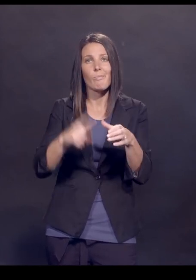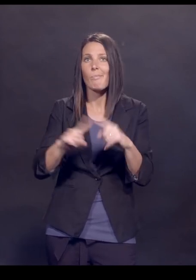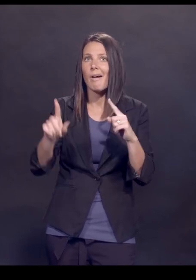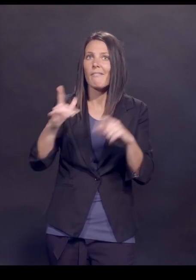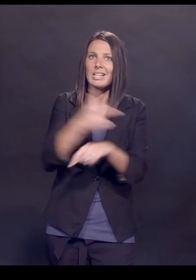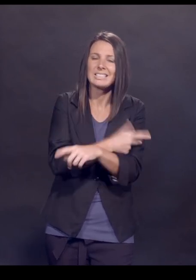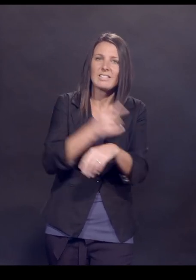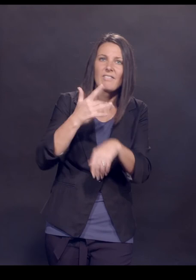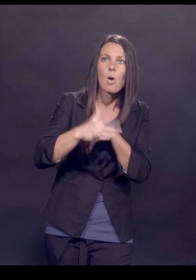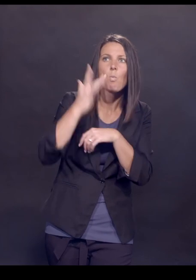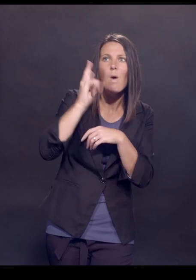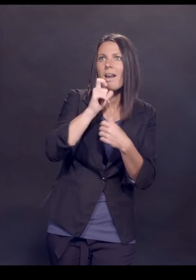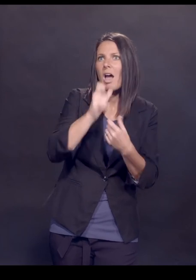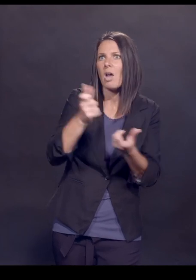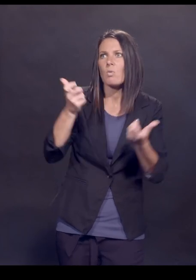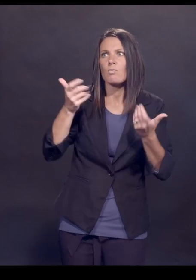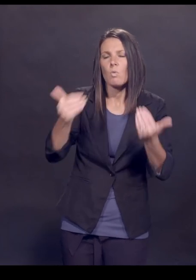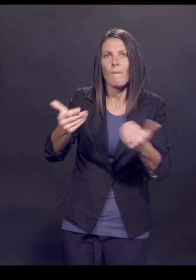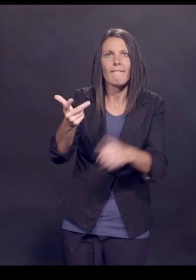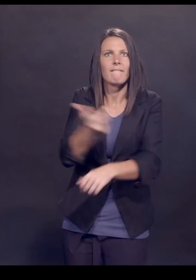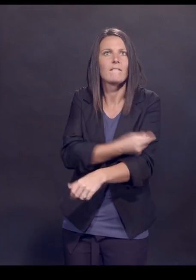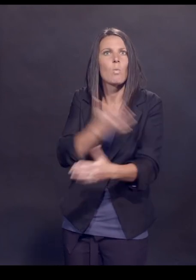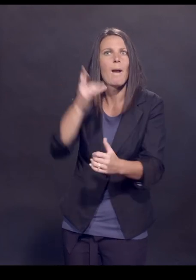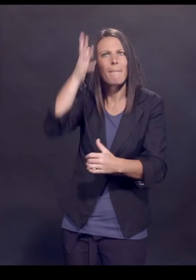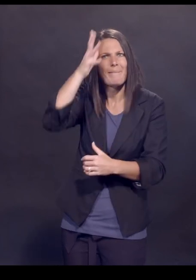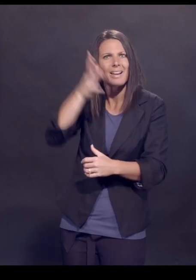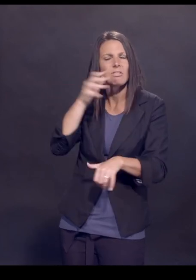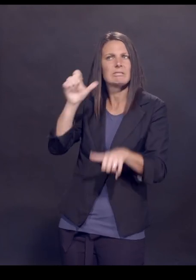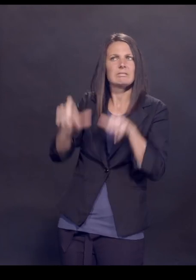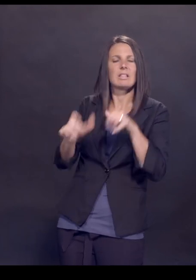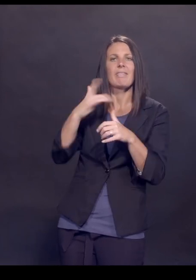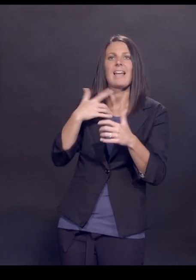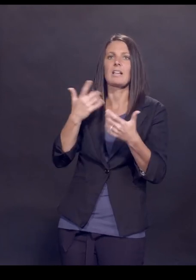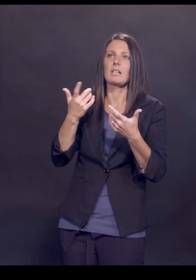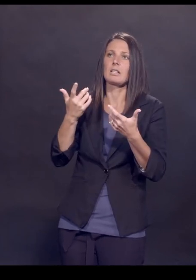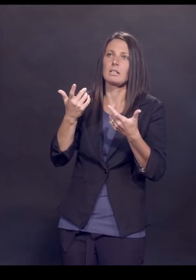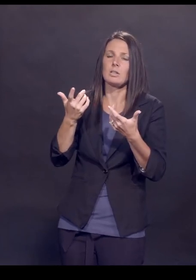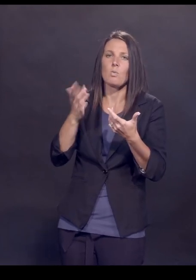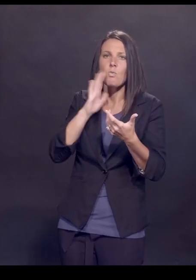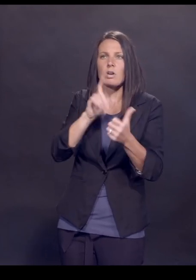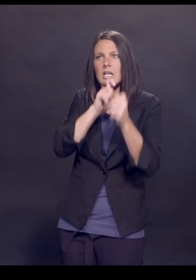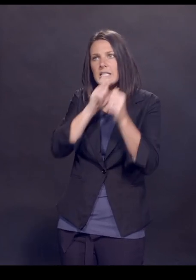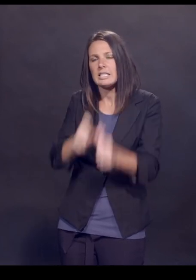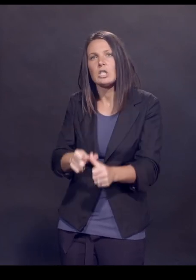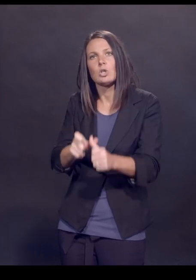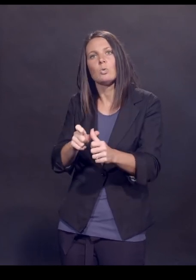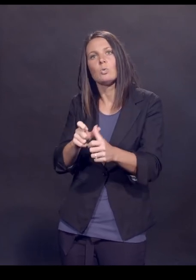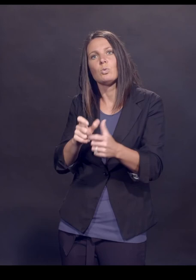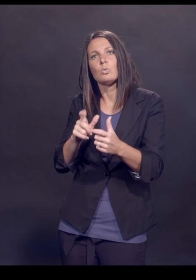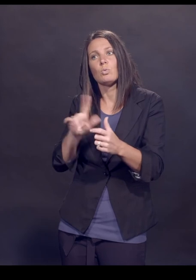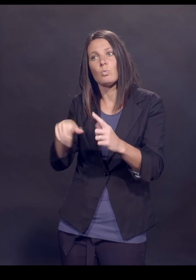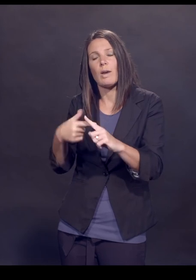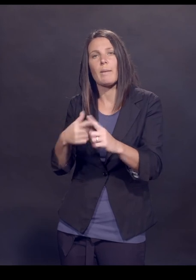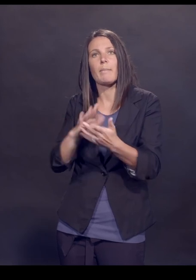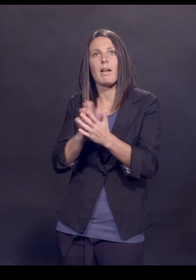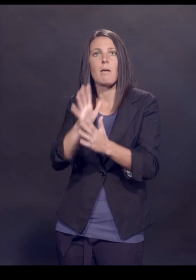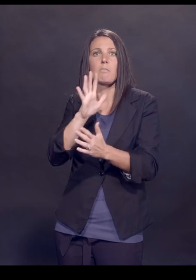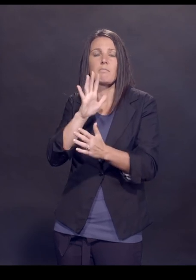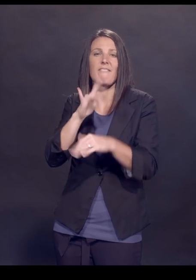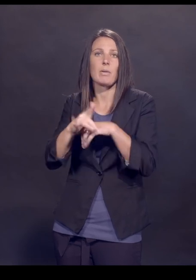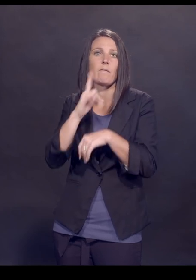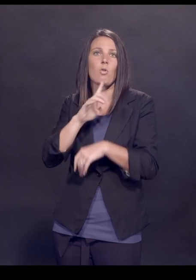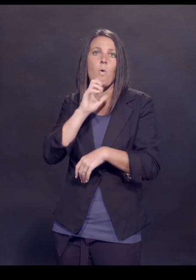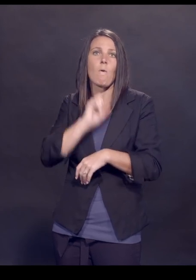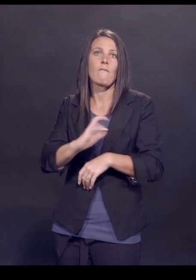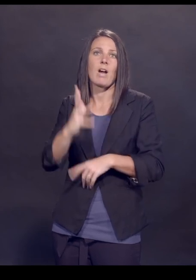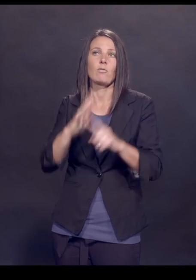And I don't know what the holdup is for parents here. And I worry that that same holdup is going to happen when this vaccine becomes available for the 5 to 12-year